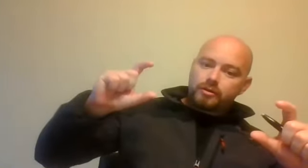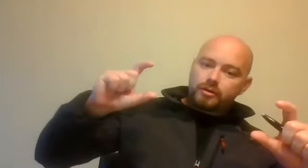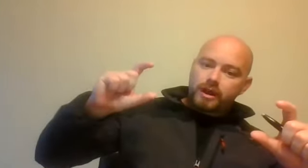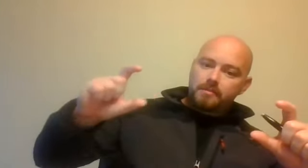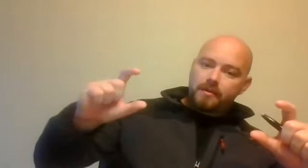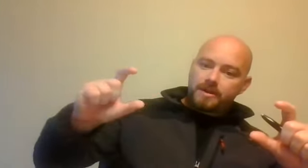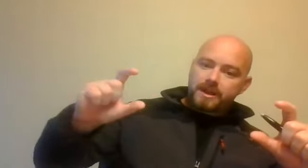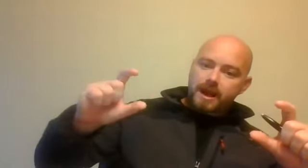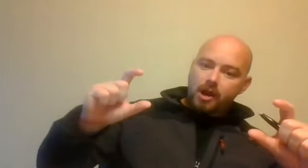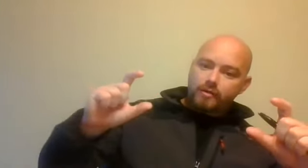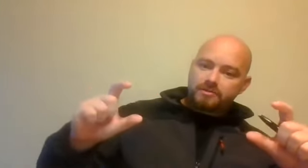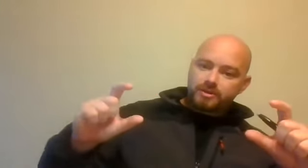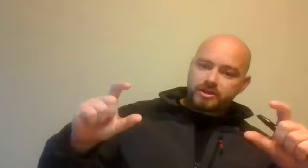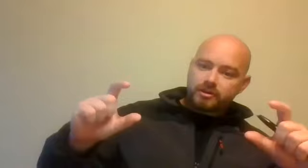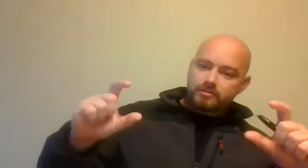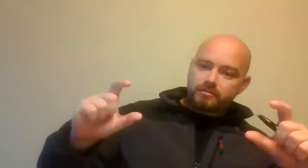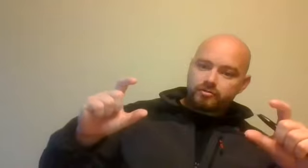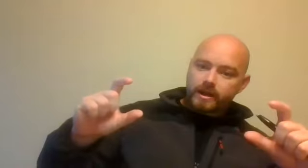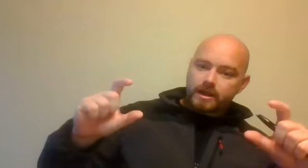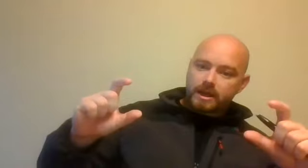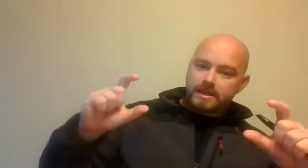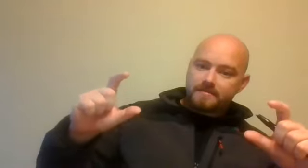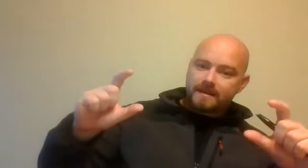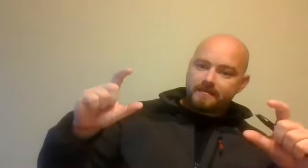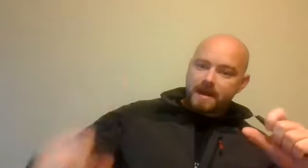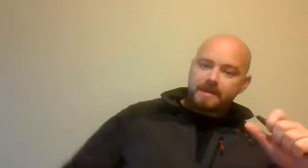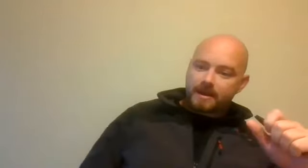You're implementing arrest procedure training in the middle of the pandemic.